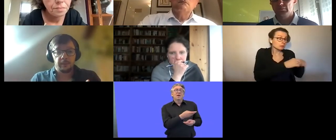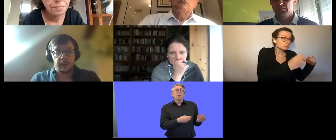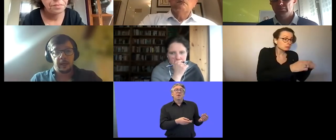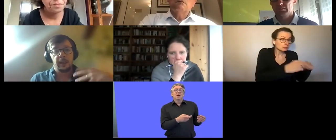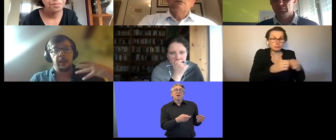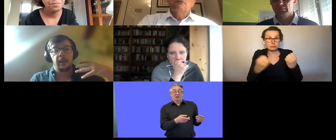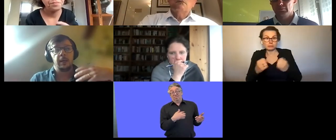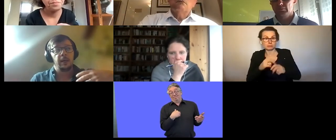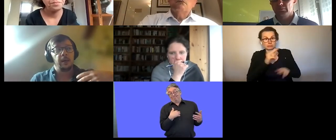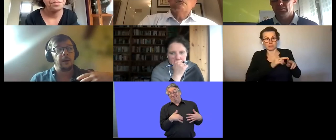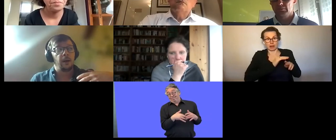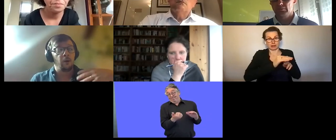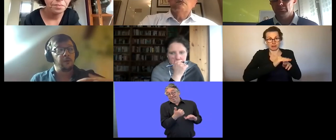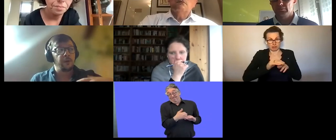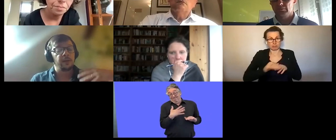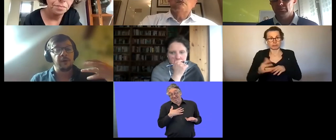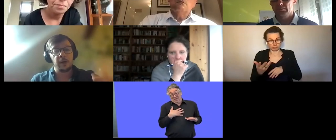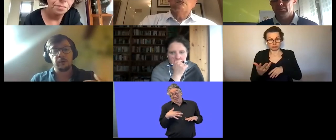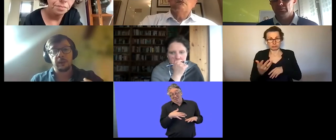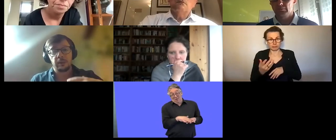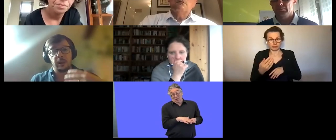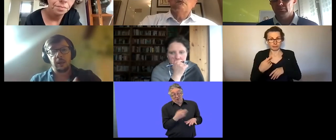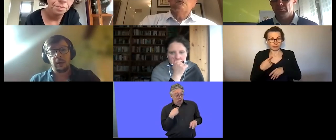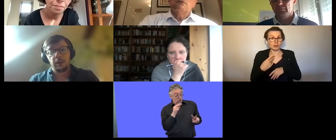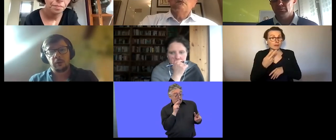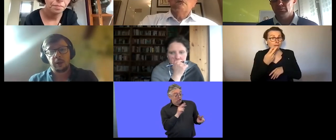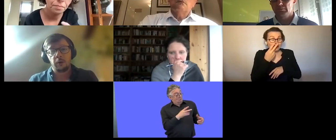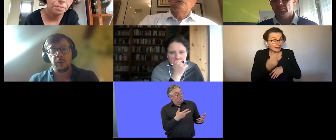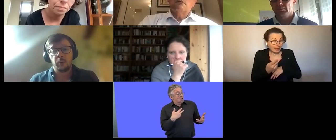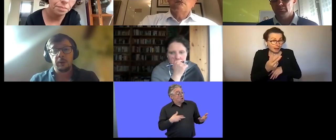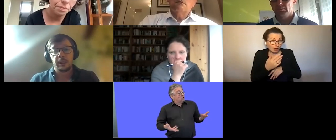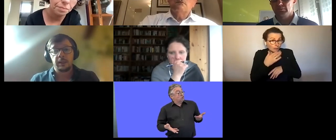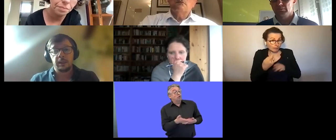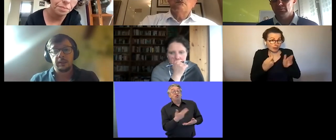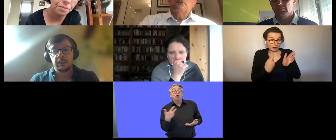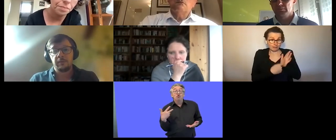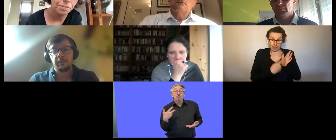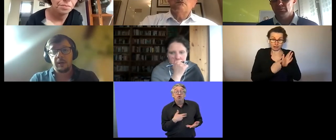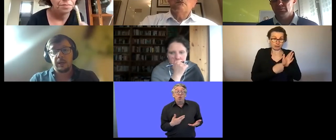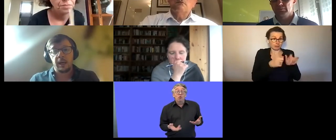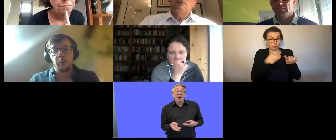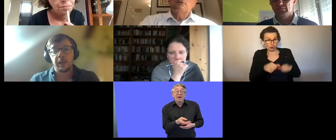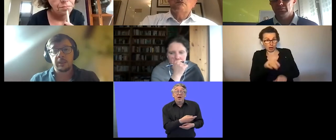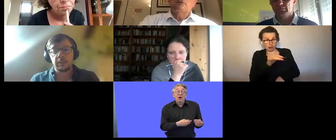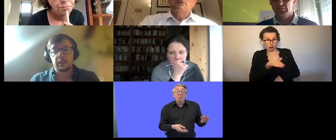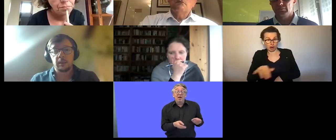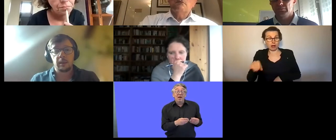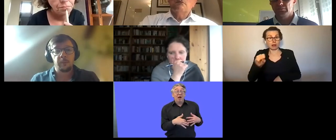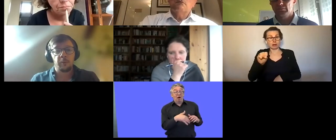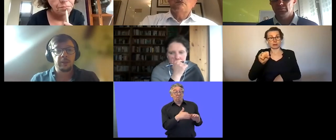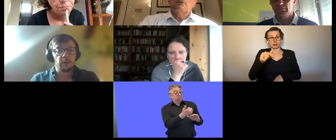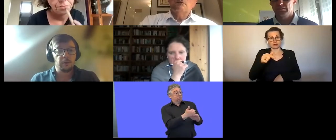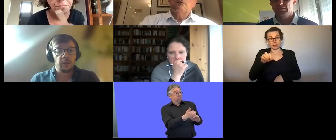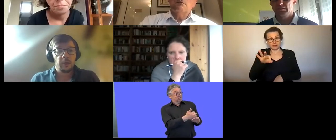and and a lot of added value in this uh social economy model that steph elaborated uh